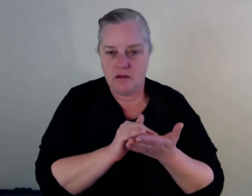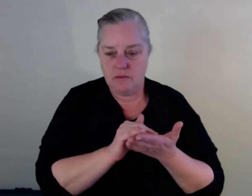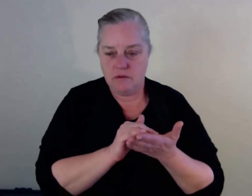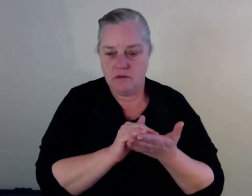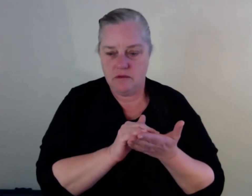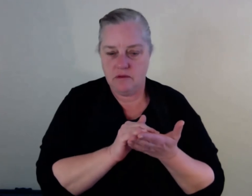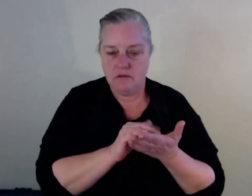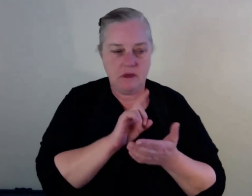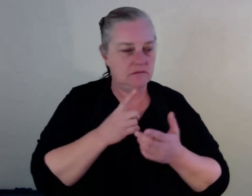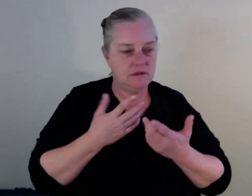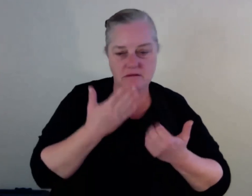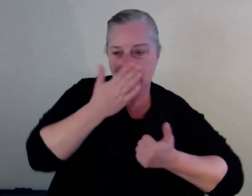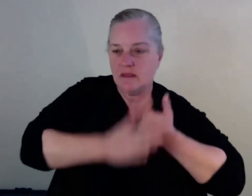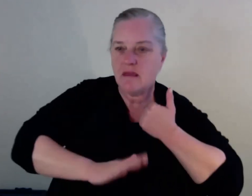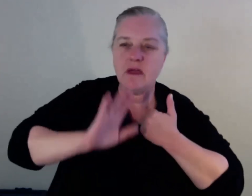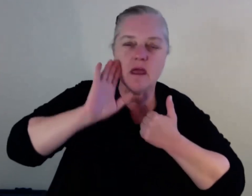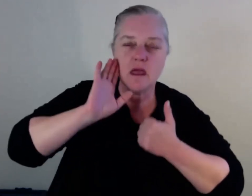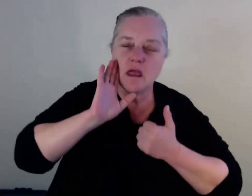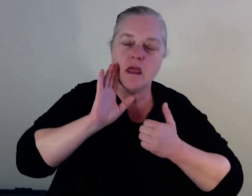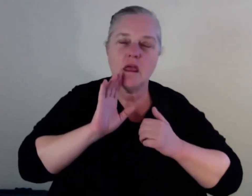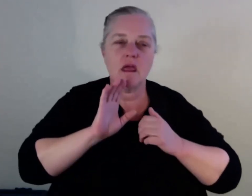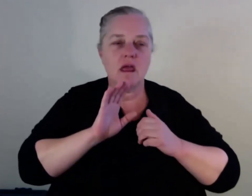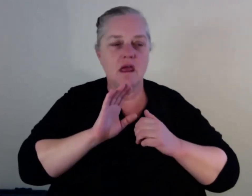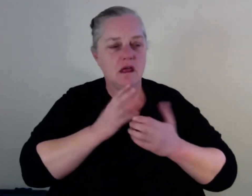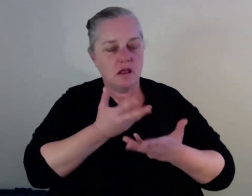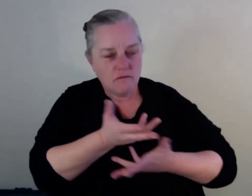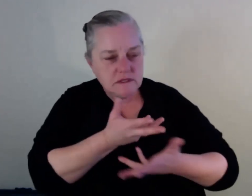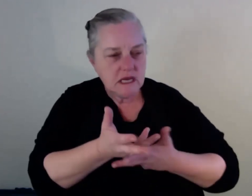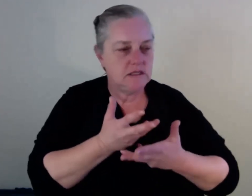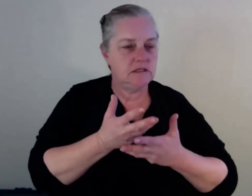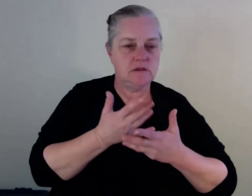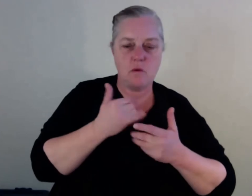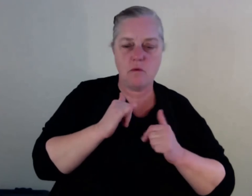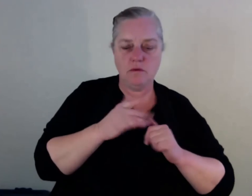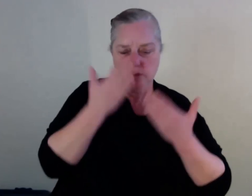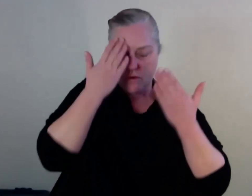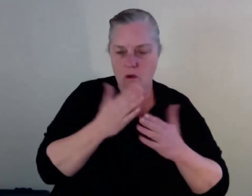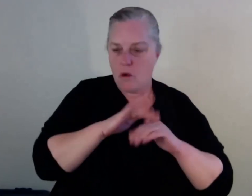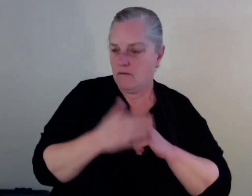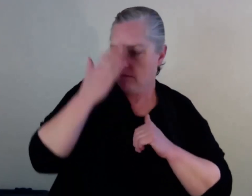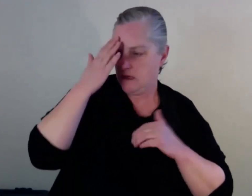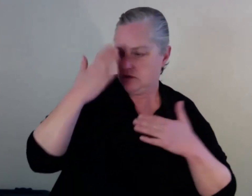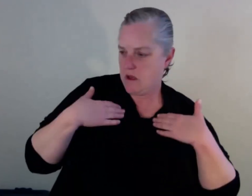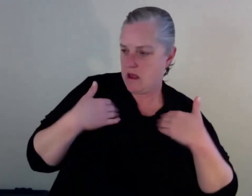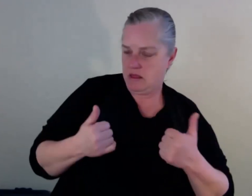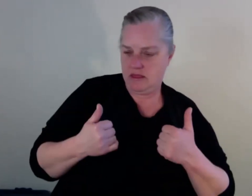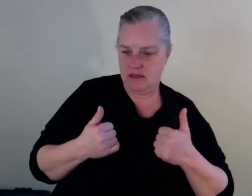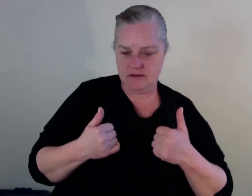mental health literacy to have the conversation? Also, I put, I have a discussion about